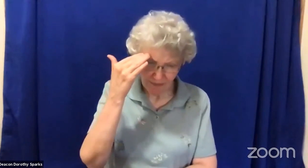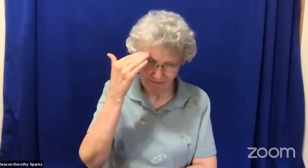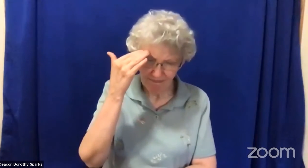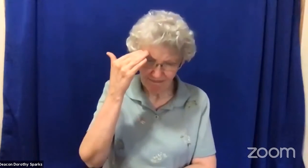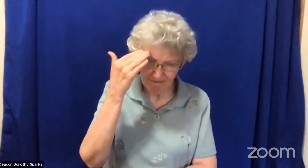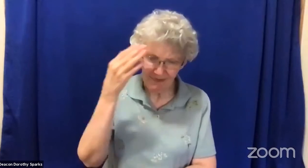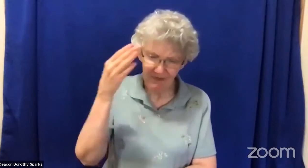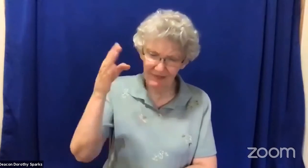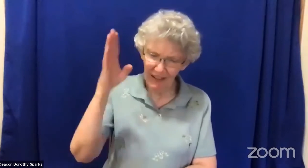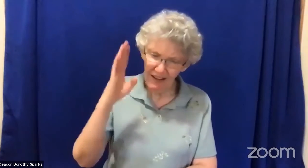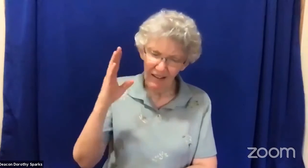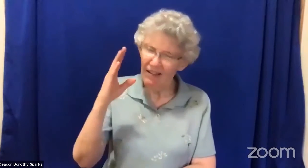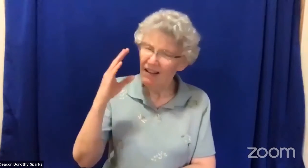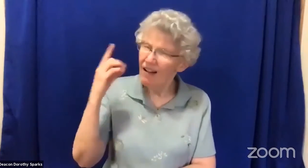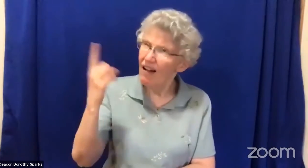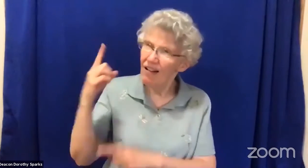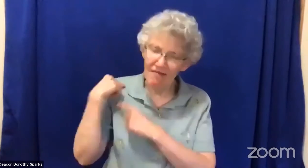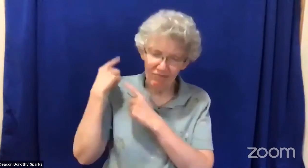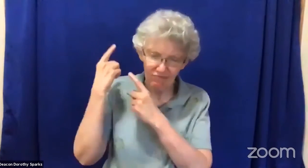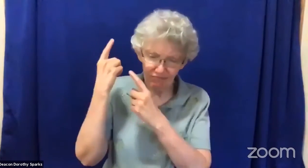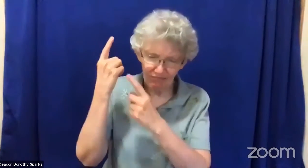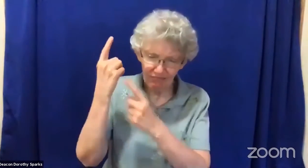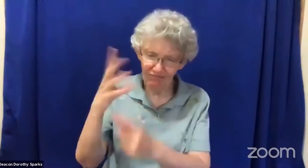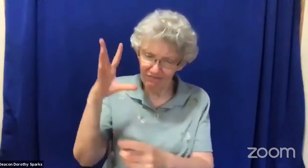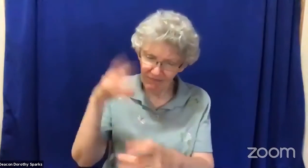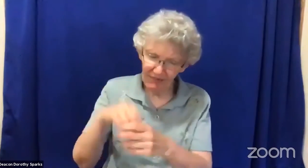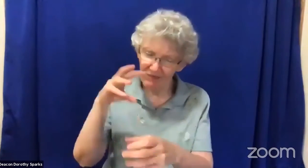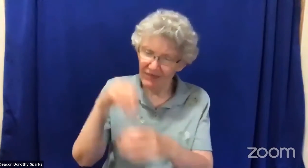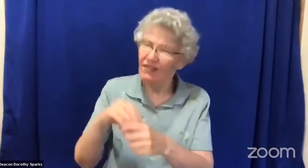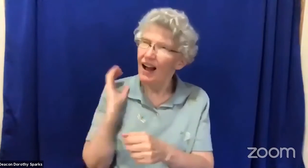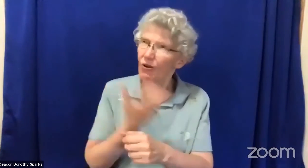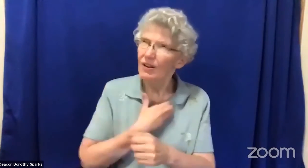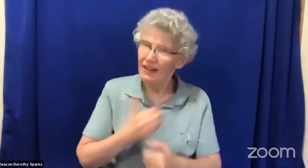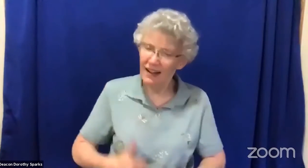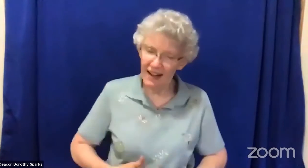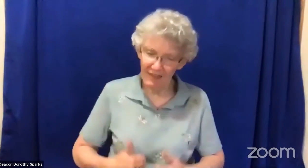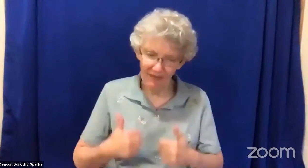in jesus we know that god longs to be involved in our lives